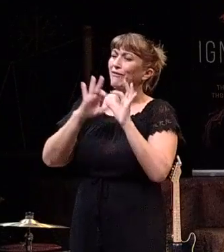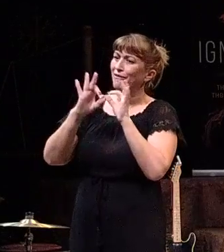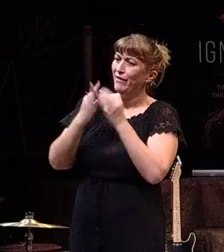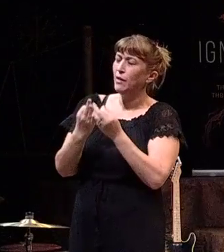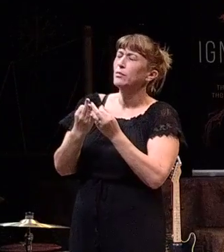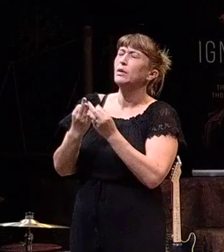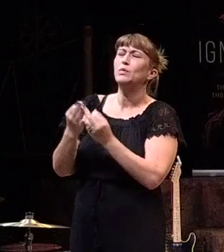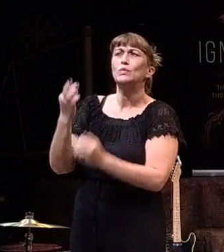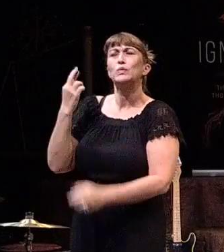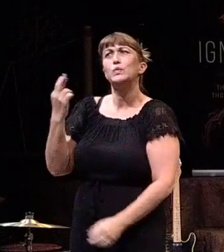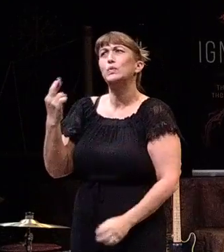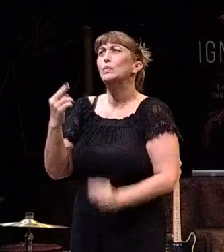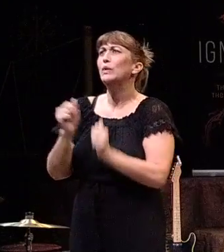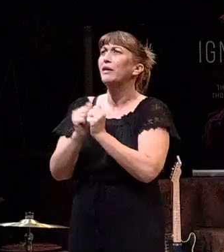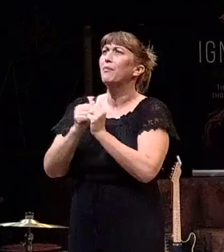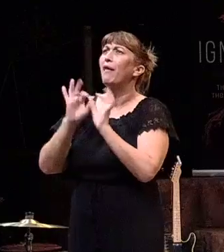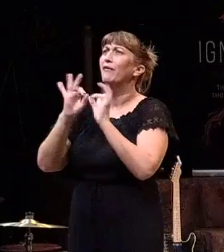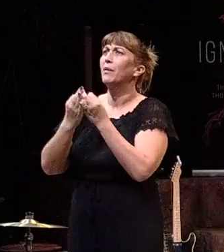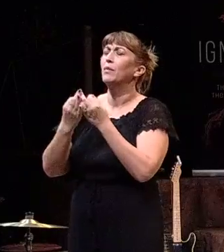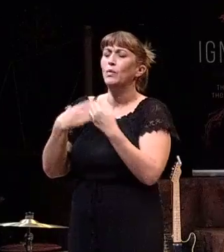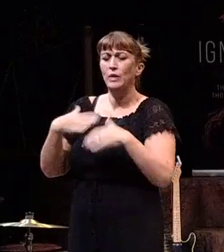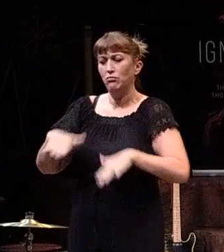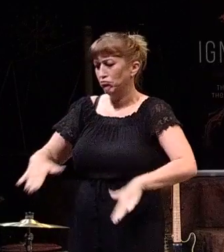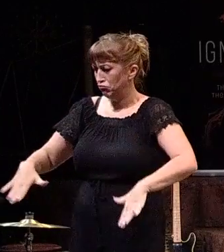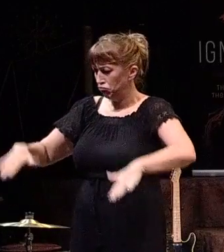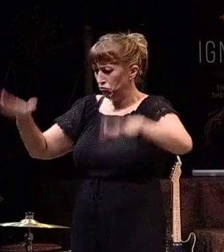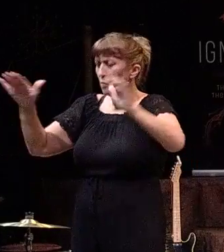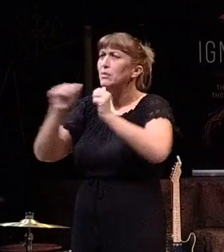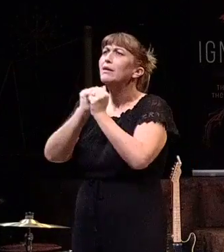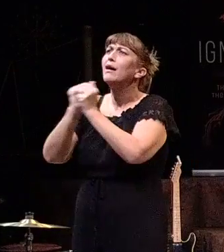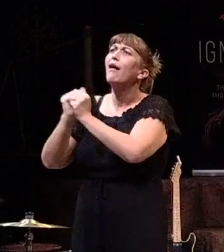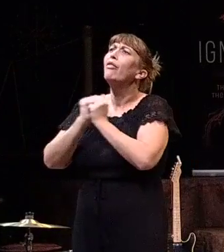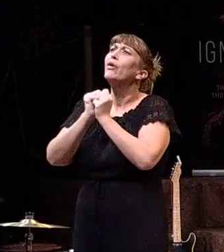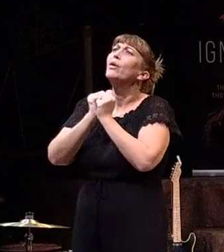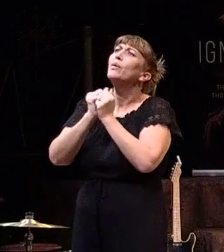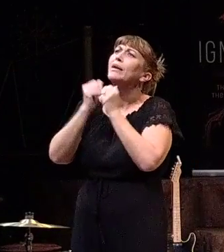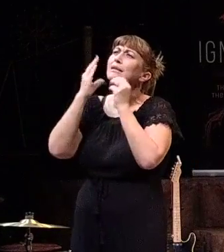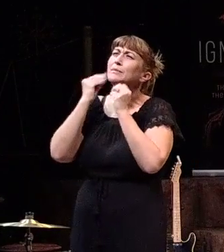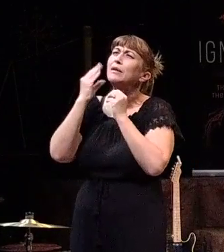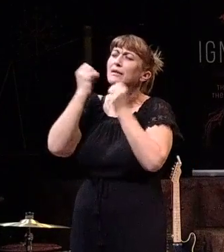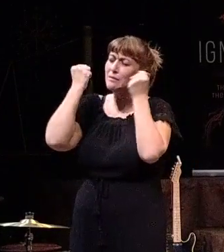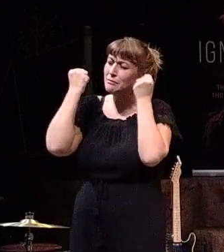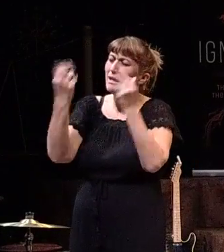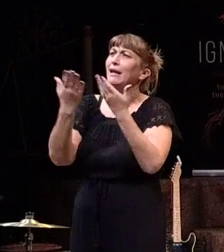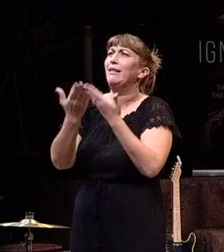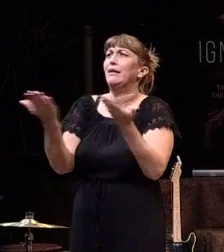are very close. We've grown up together. We've experienced all kinds of things together.